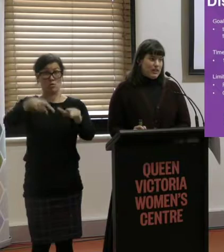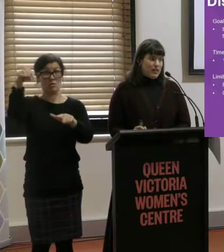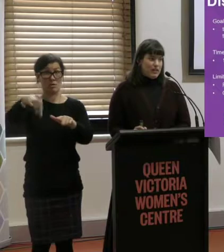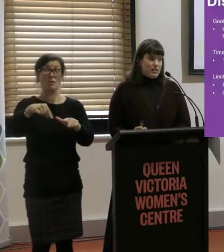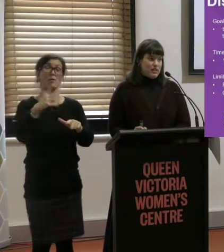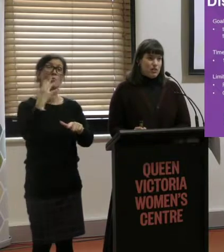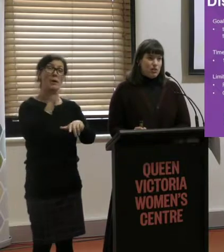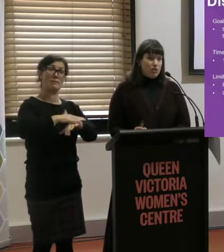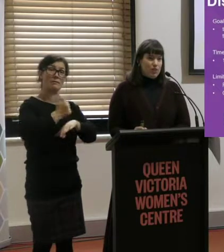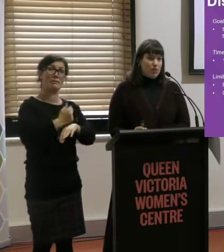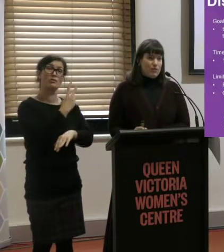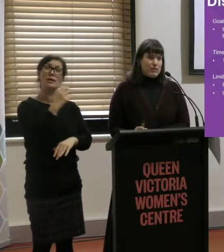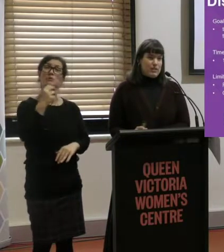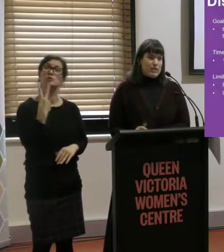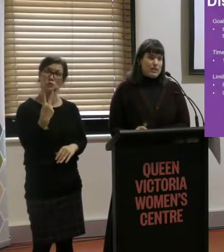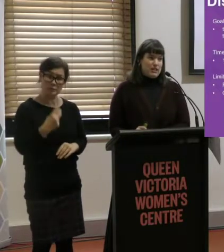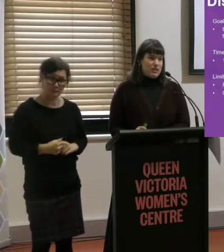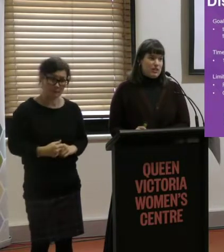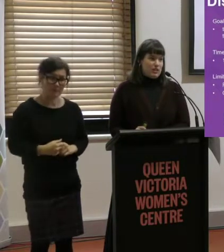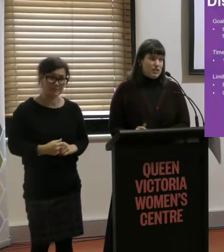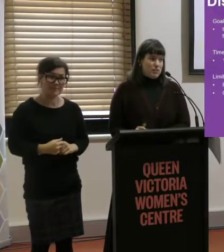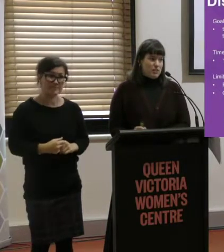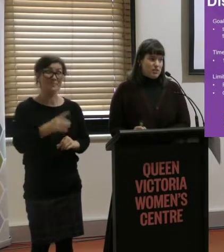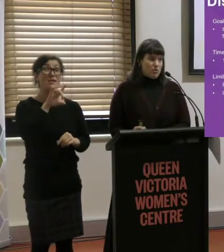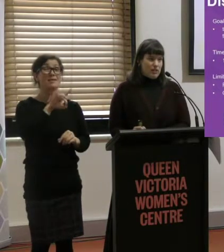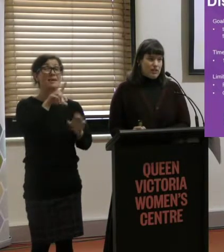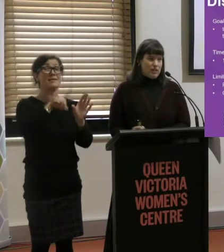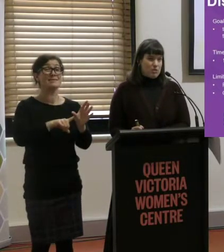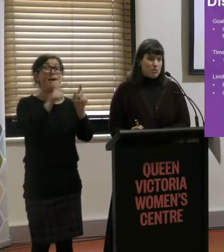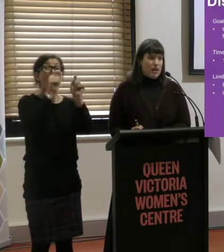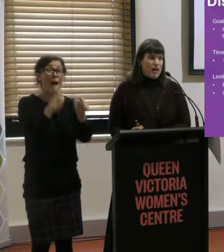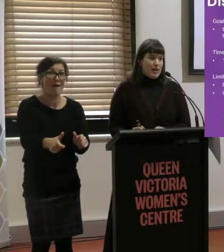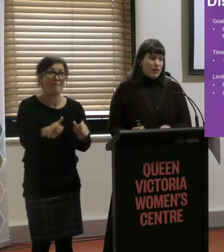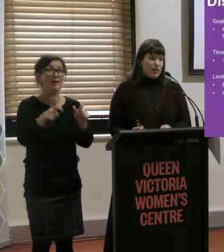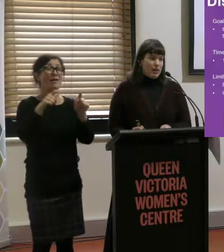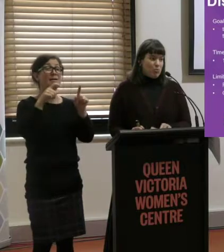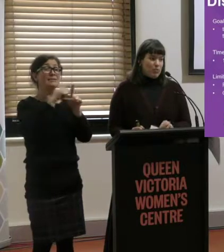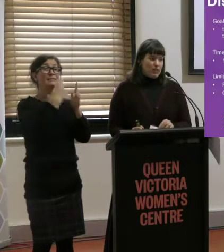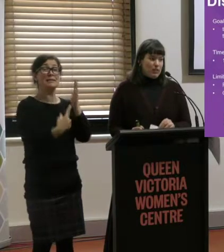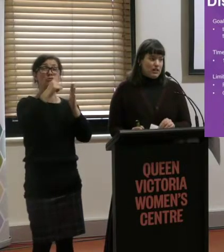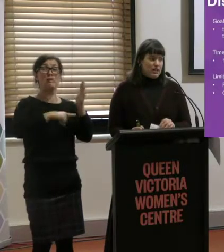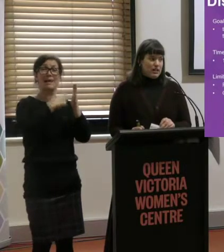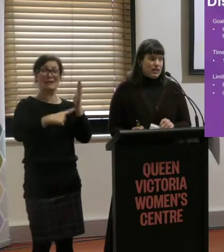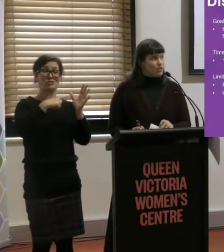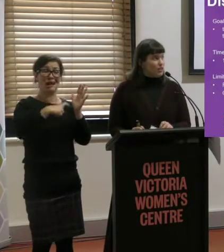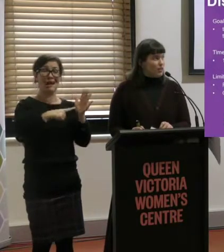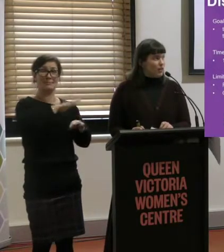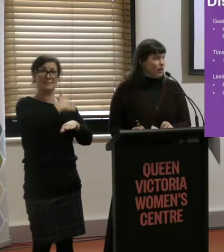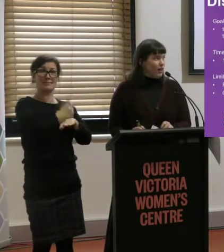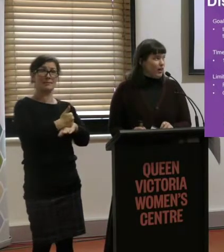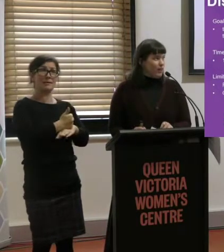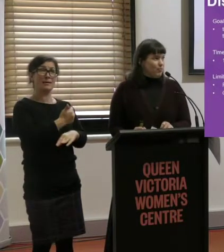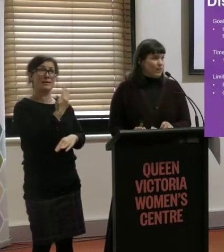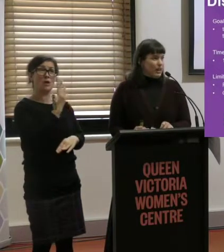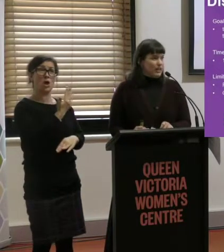about in 2002. So that was ten years after the Disability Discrimination Act was brought in, 1992, I believe.